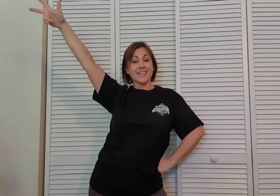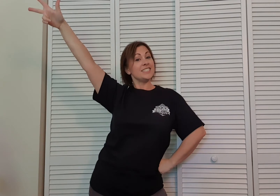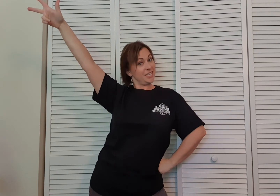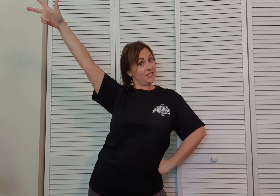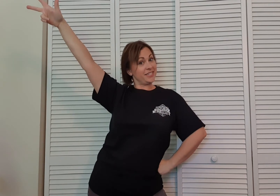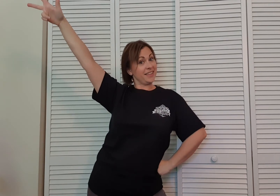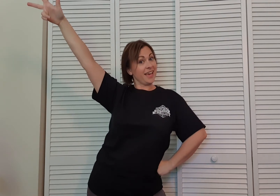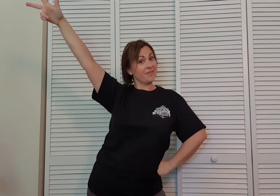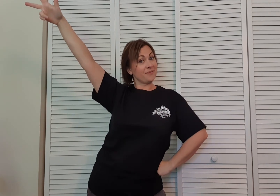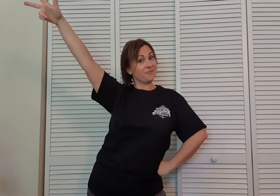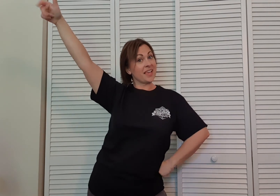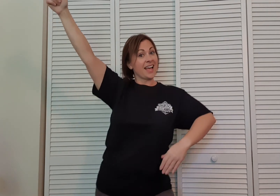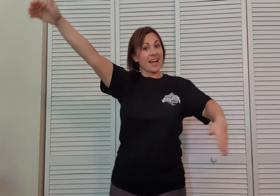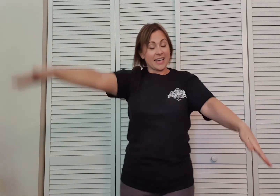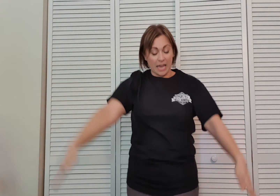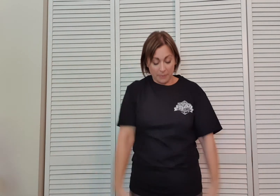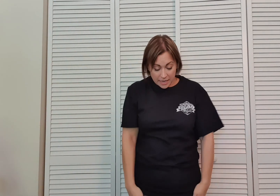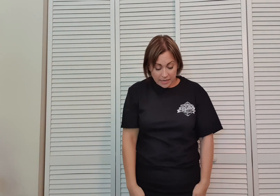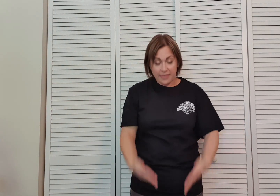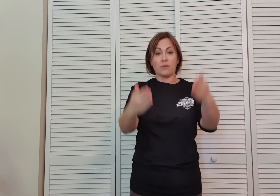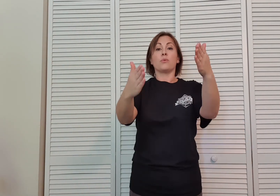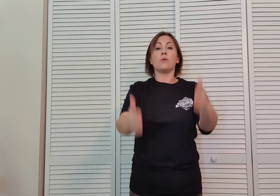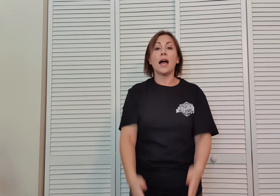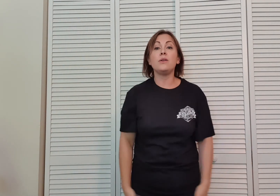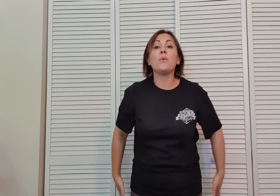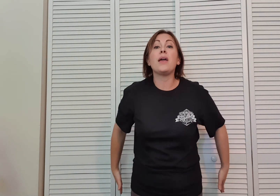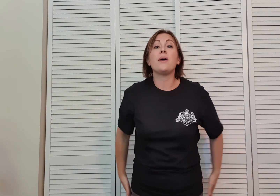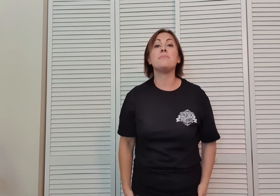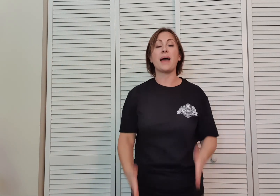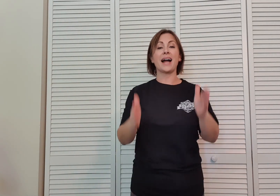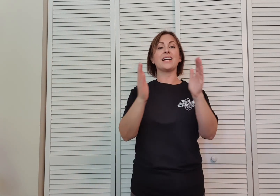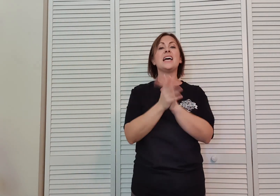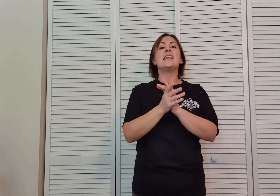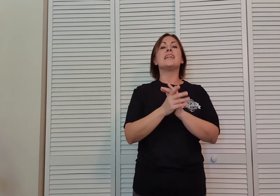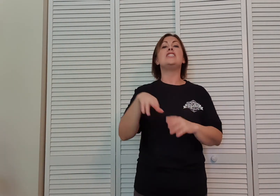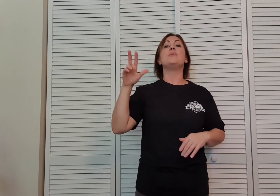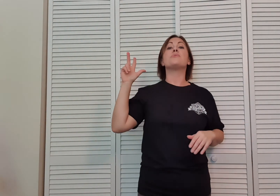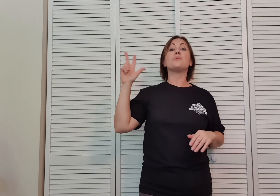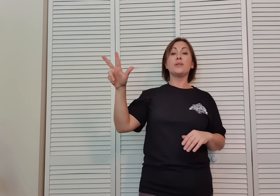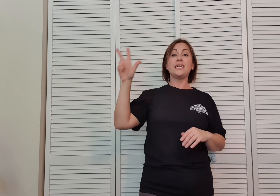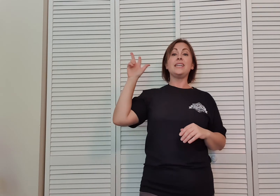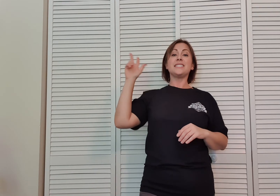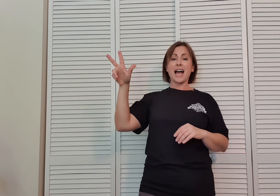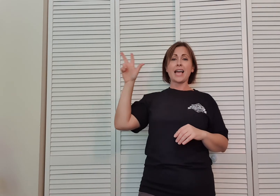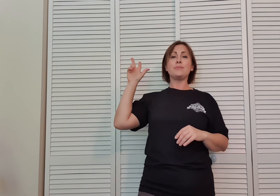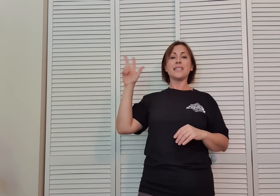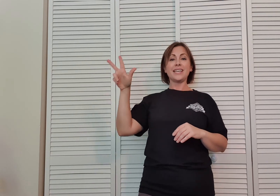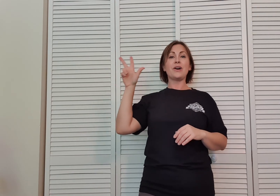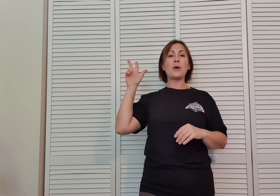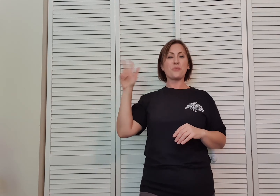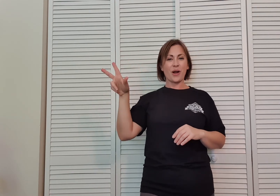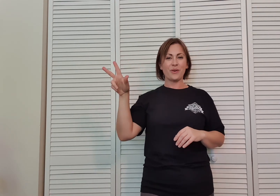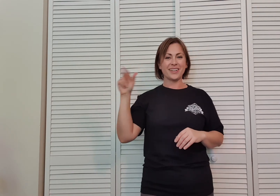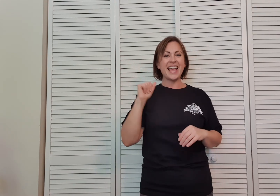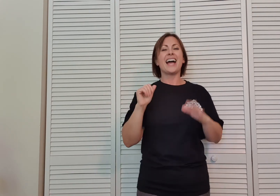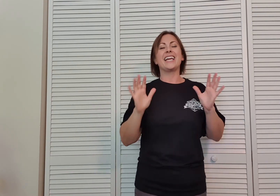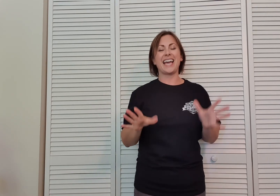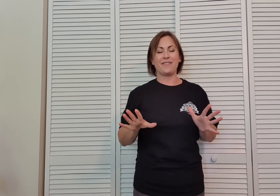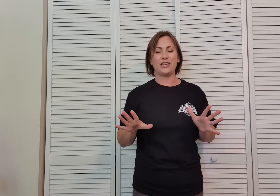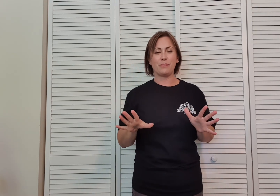Did you see that? Came in and then right away went back. Let's do it three times in a row. Again, if you need to